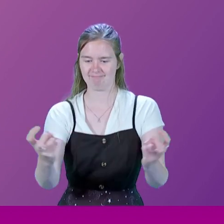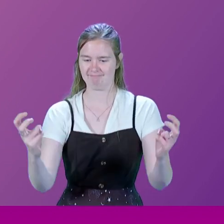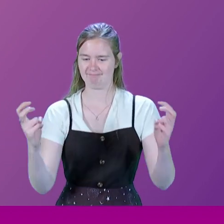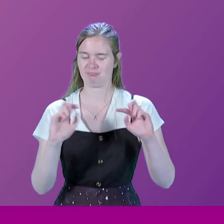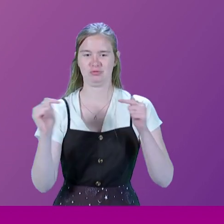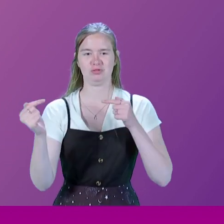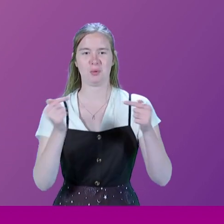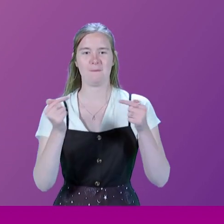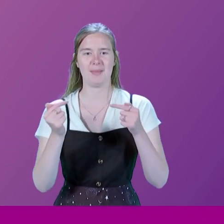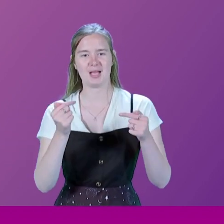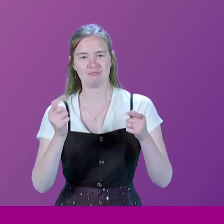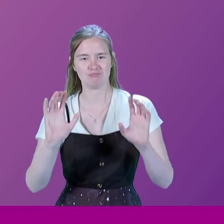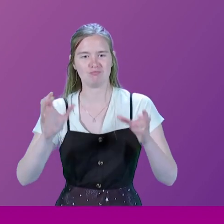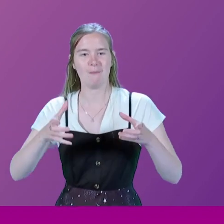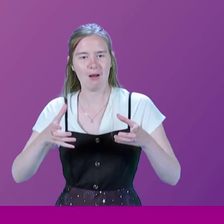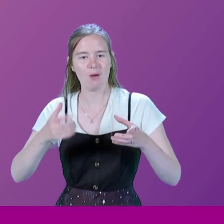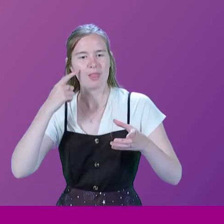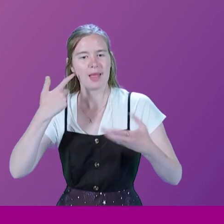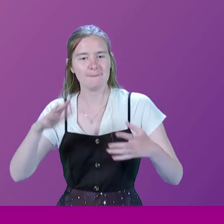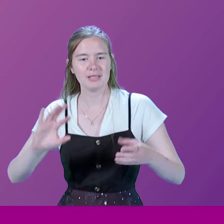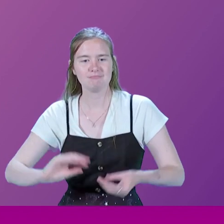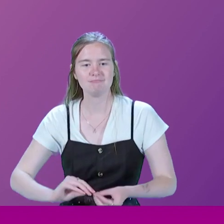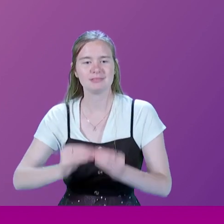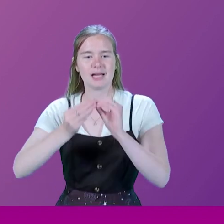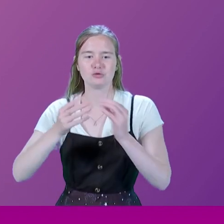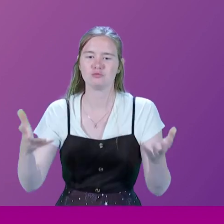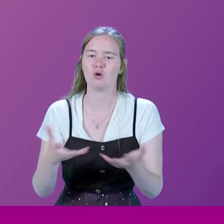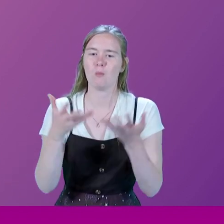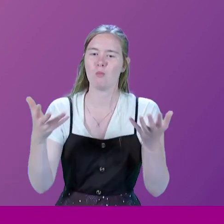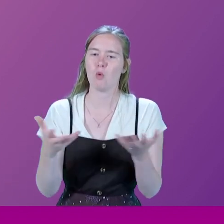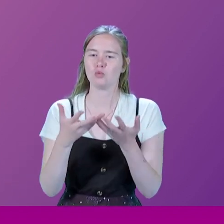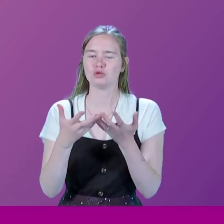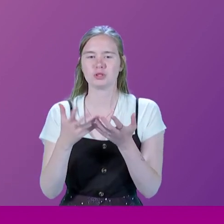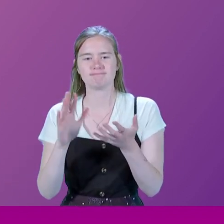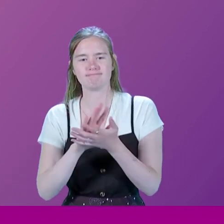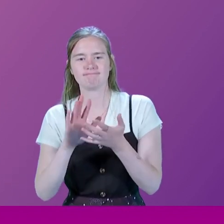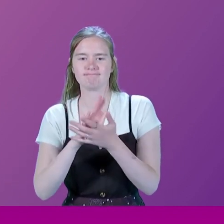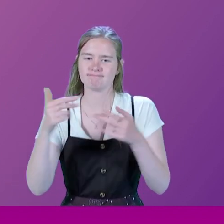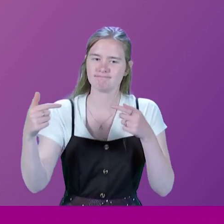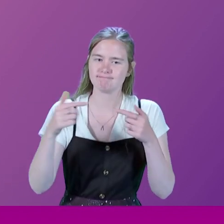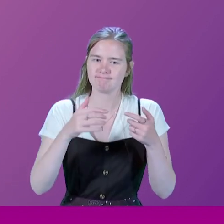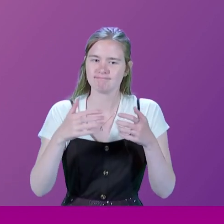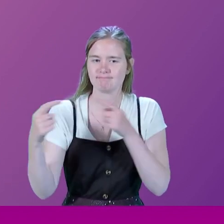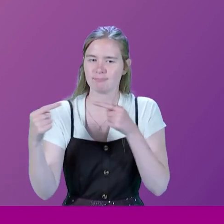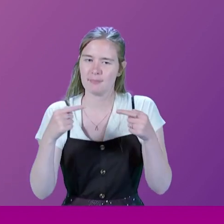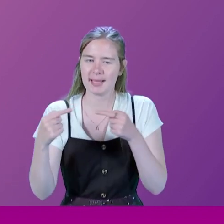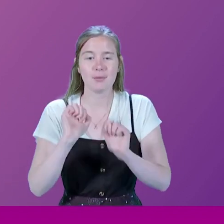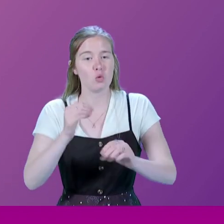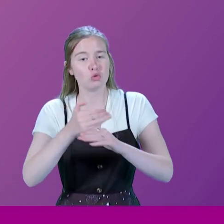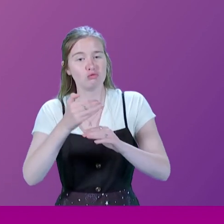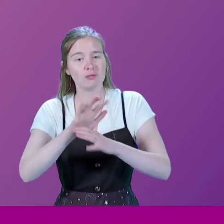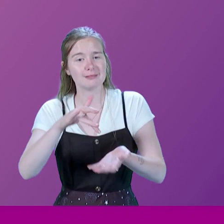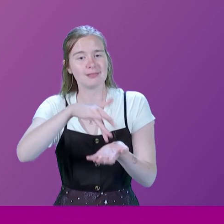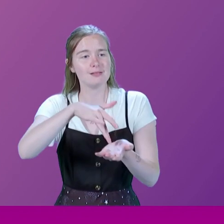debating chamber, which is, I think, designed to promote sort of consensual debate. But your career was actually